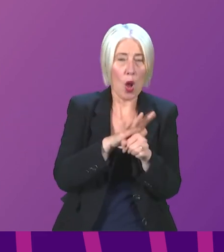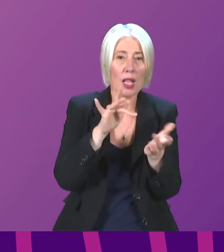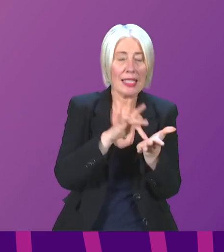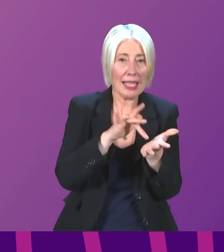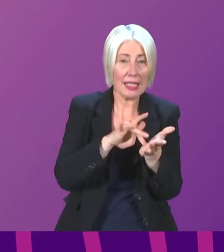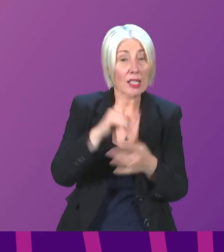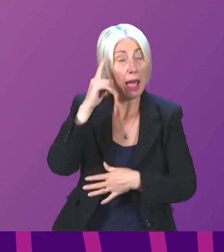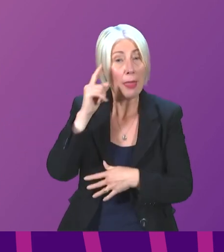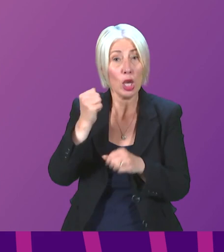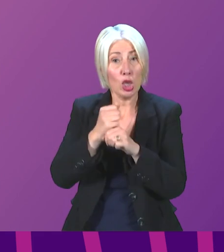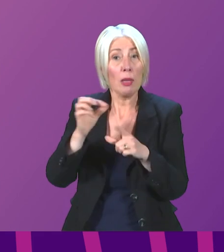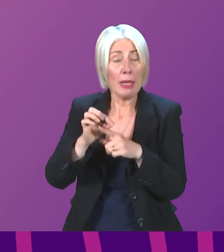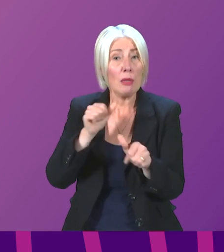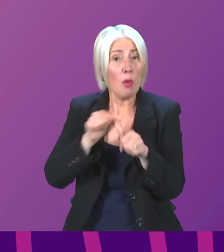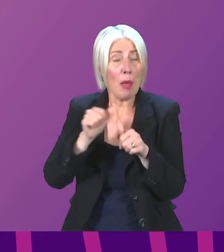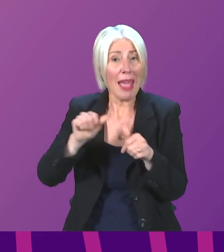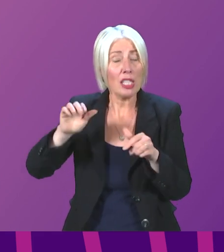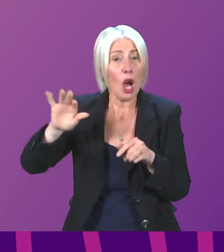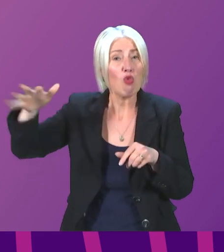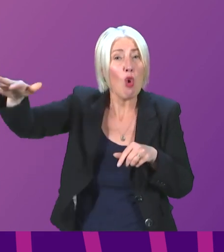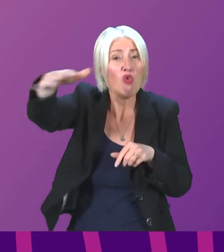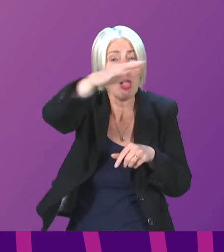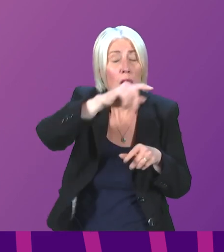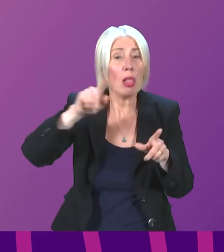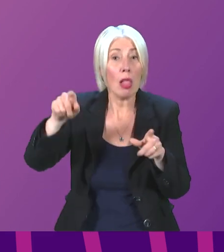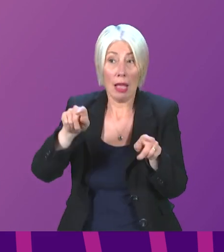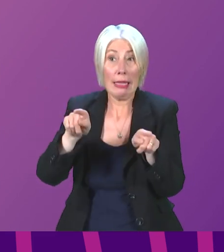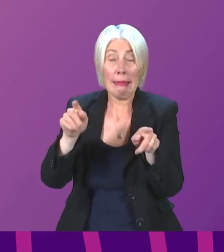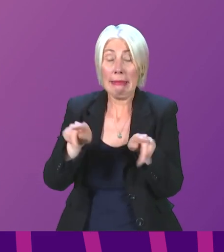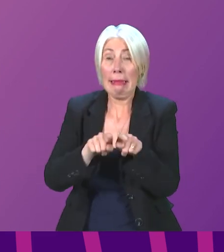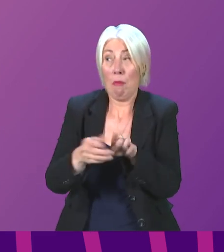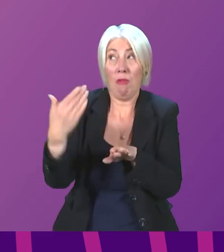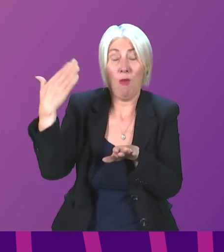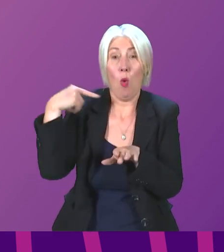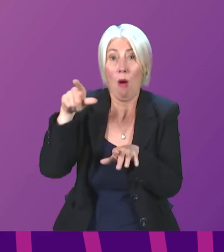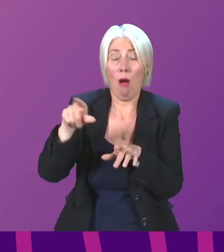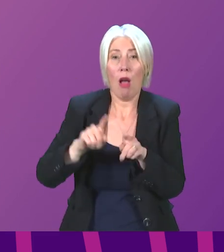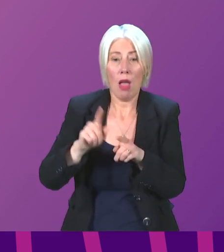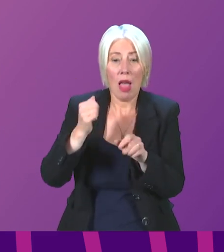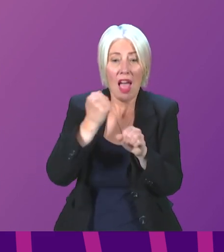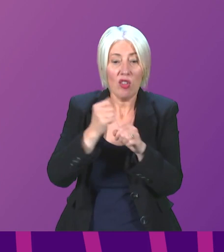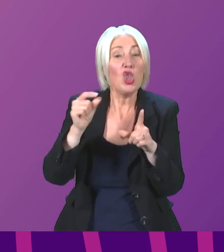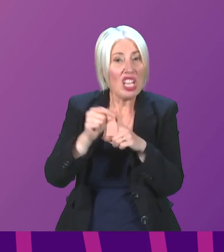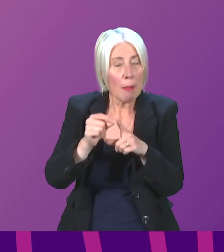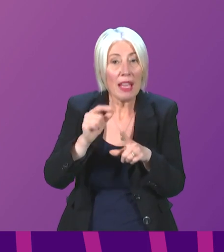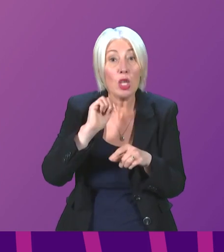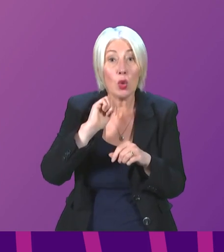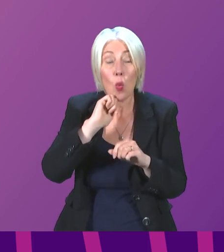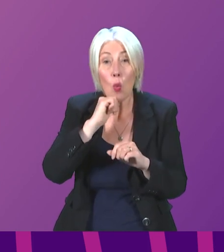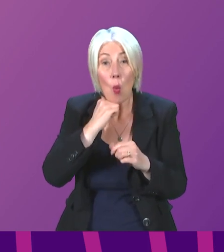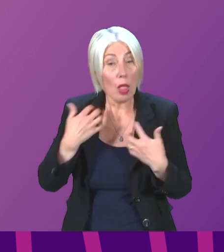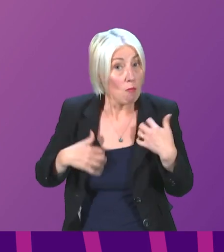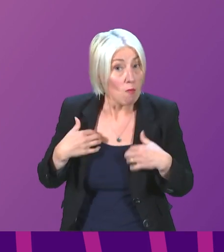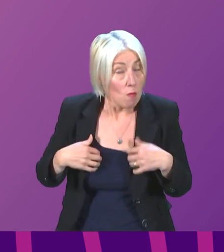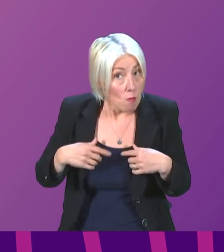favour GPs in rural areas railing out vaccines, as they did earlier in the pandemic. If GPs are willing to do this,